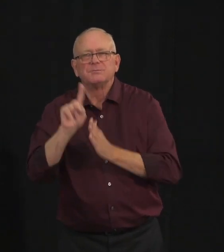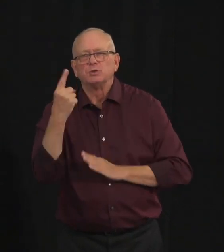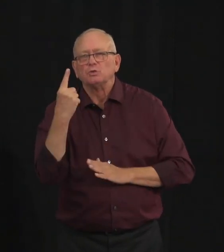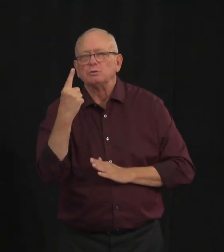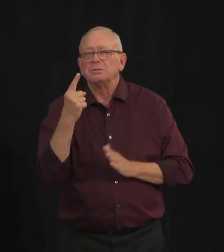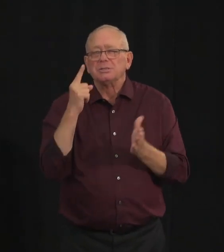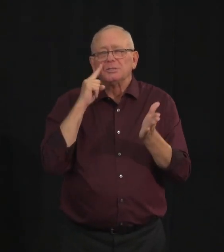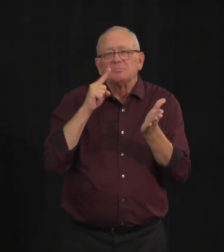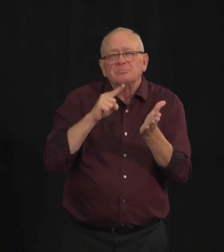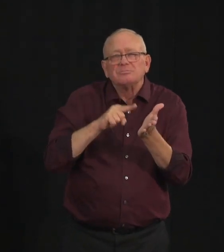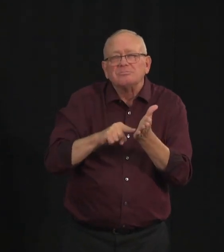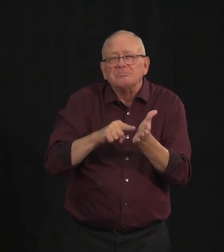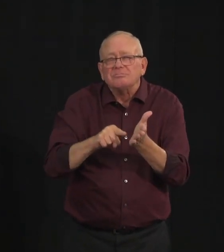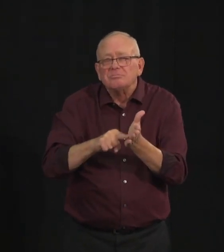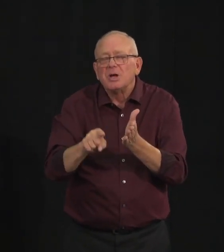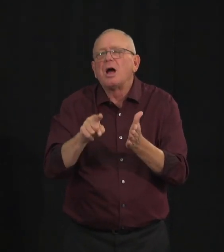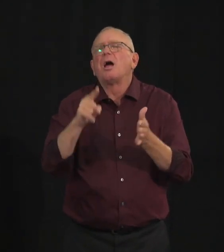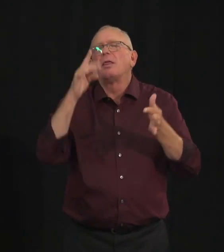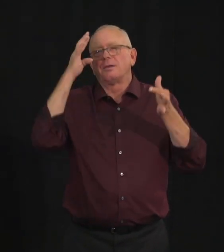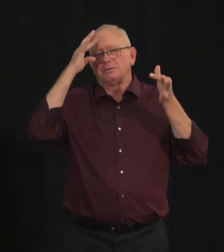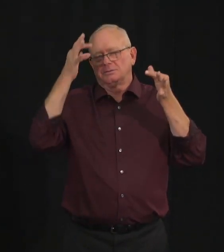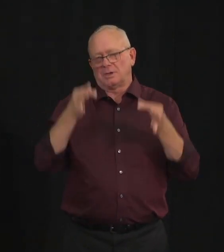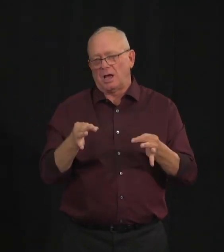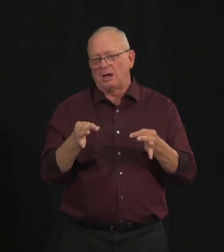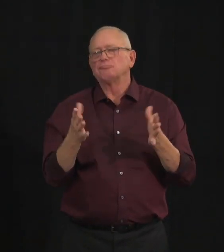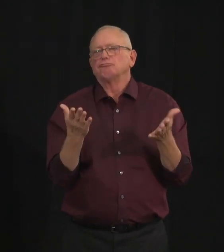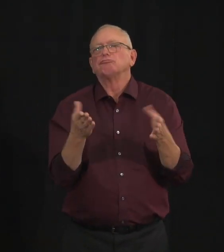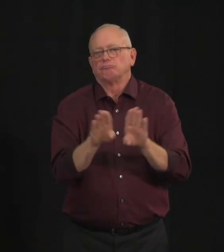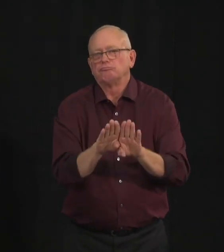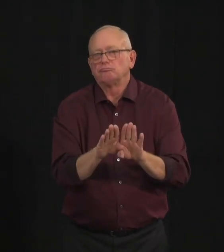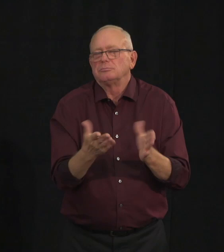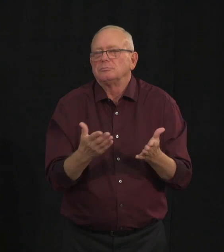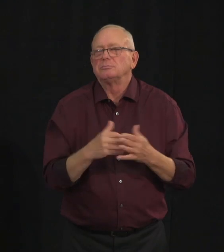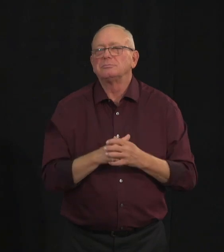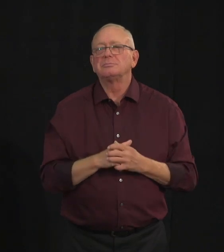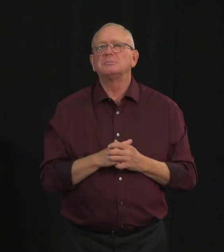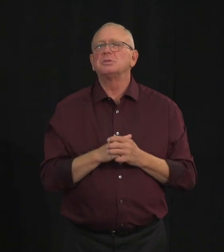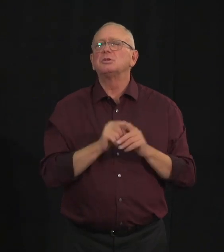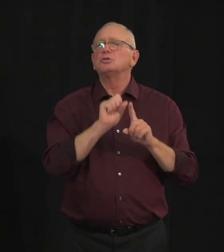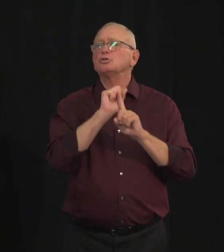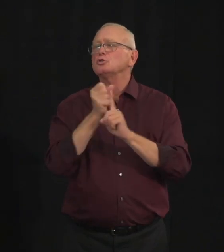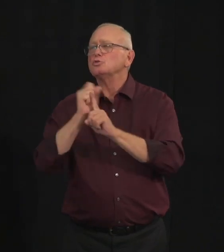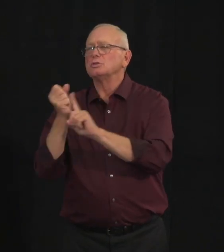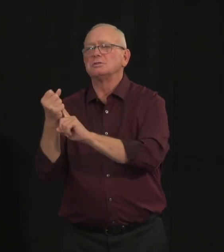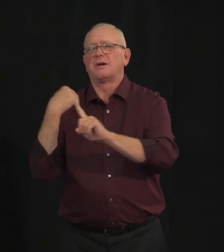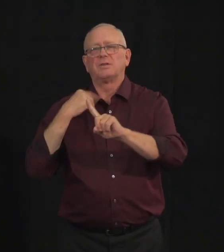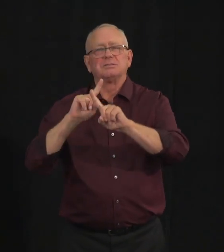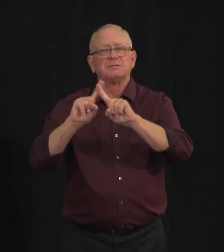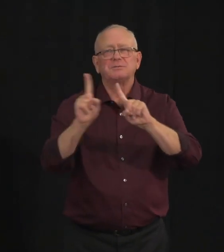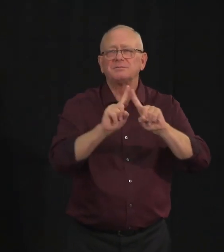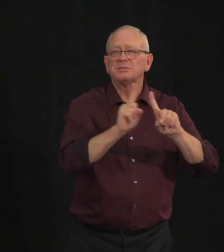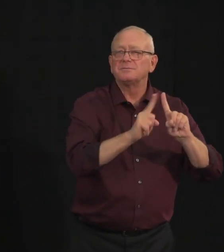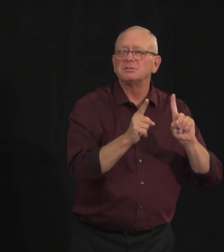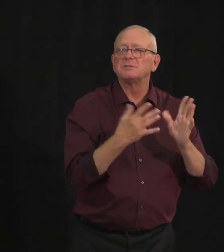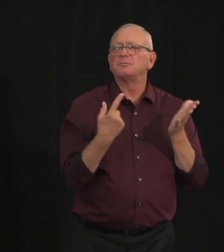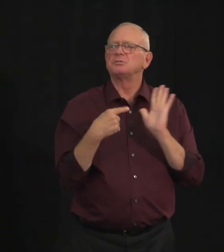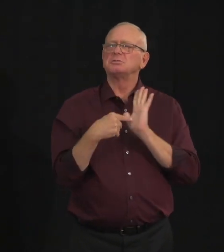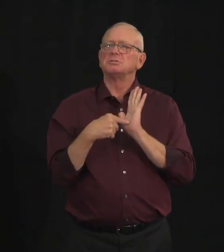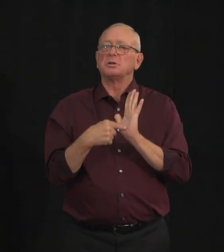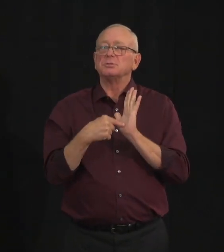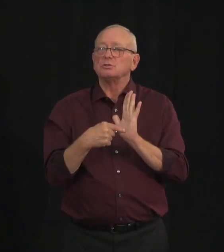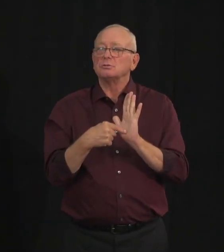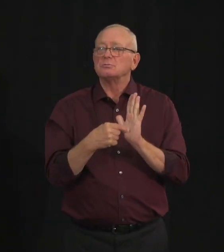Each situation will be different. For example, it is possible that a social event outside of school